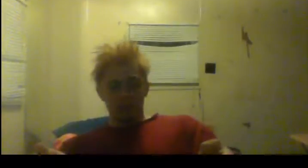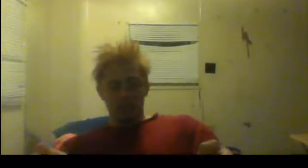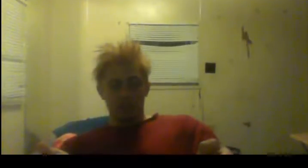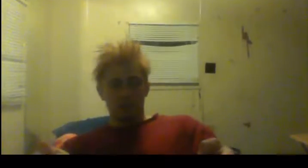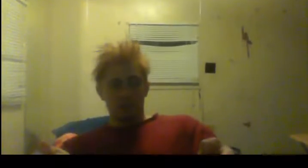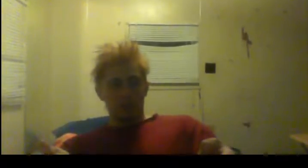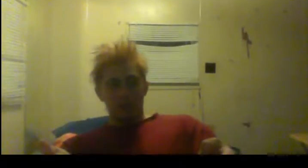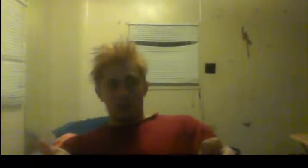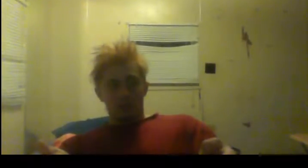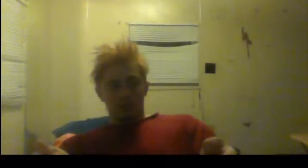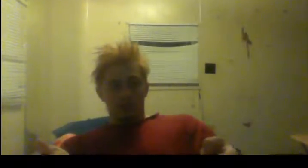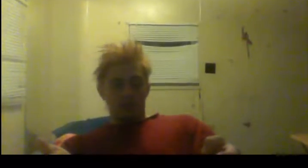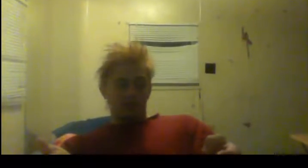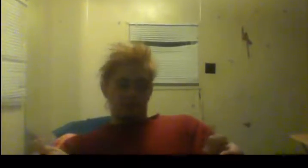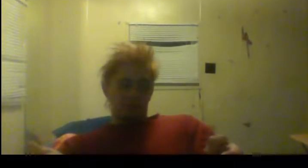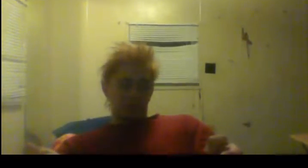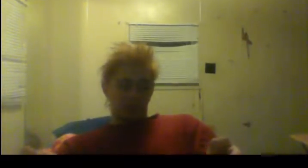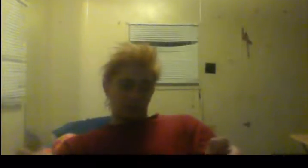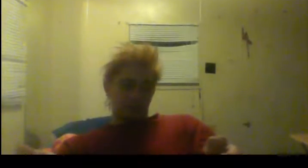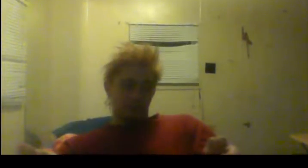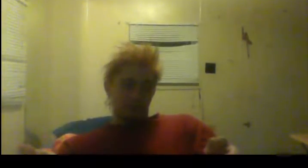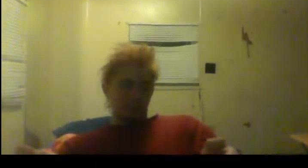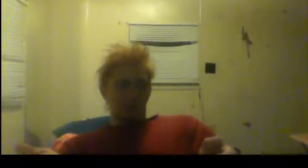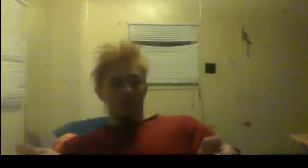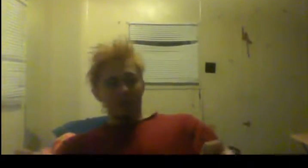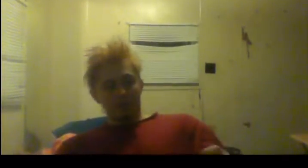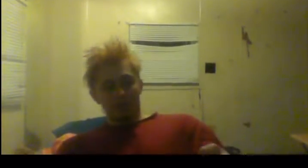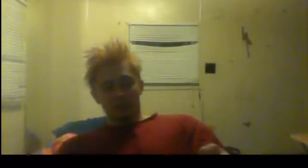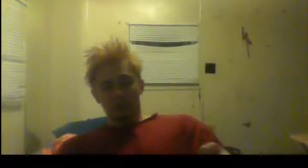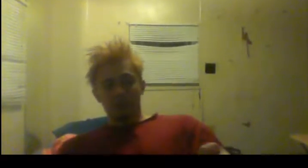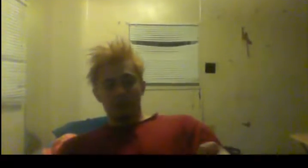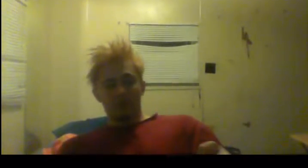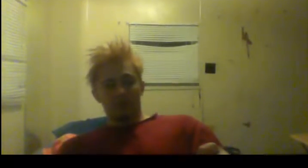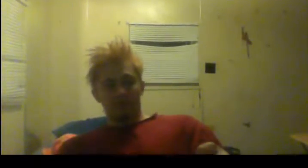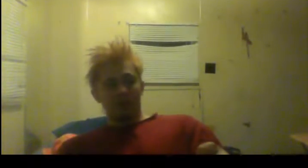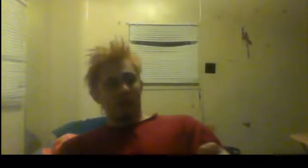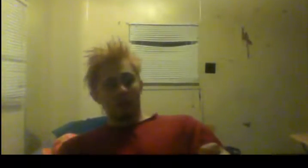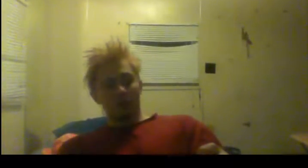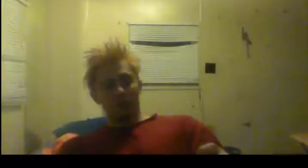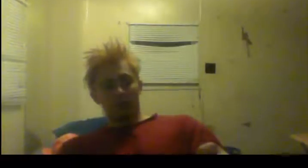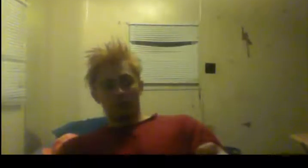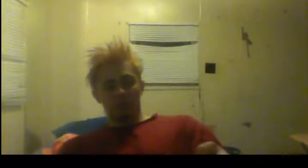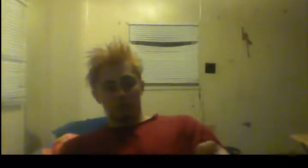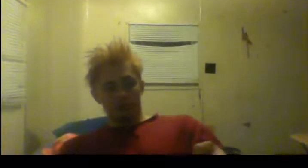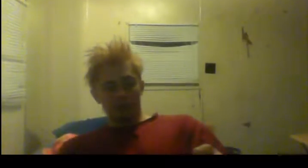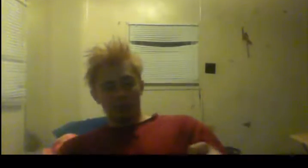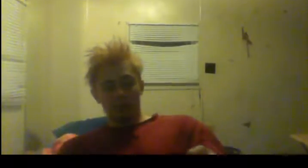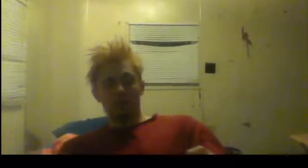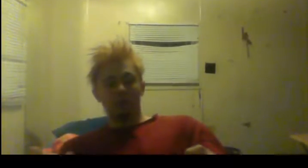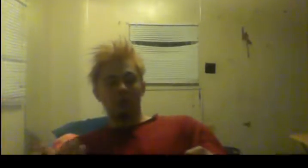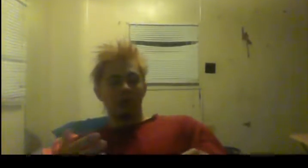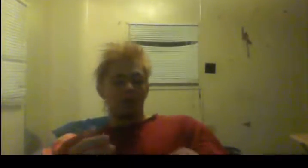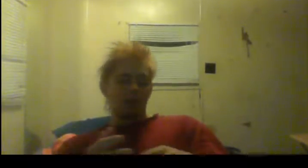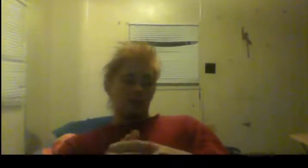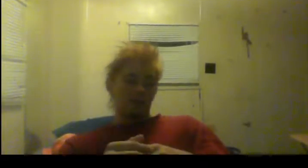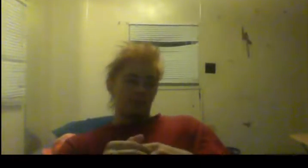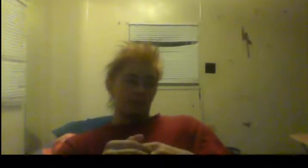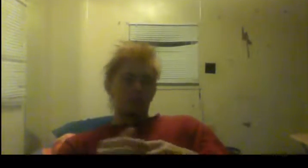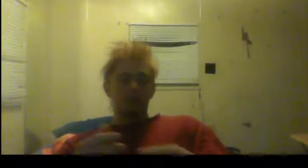my channel that, you know, that basically prove that my workout is extremely hardcore. You could